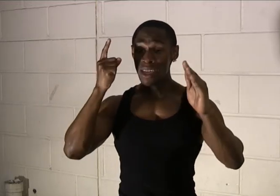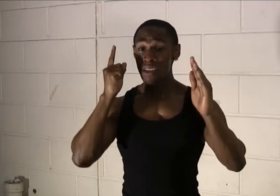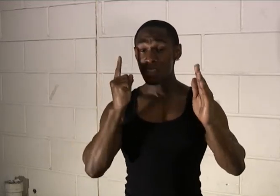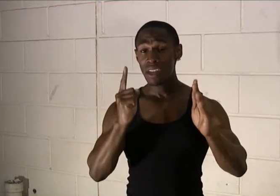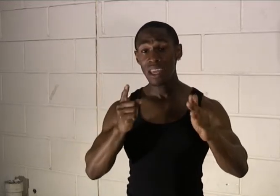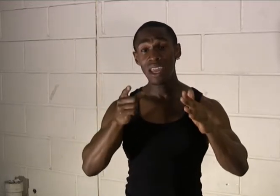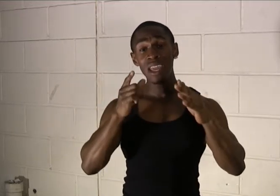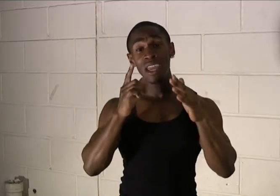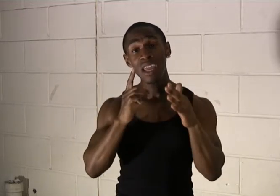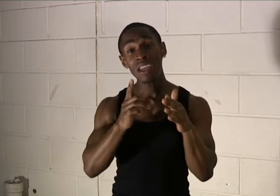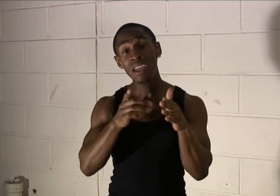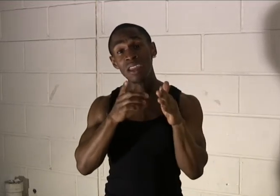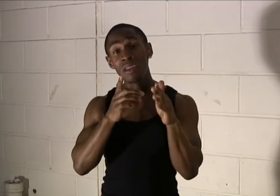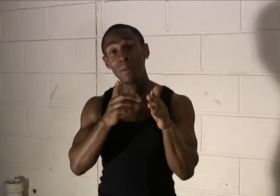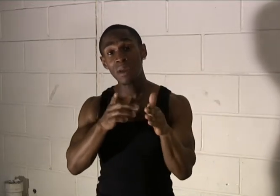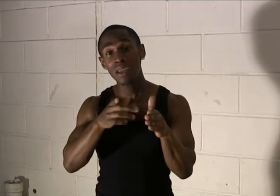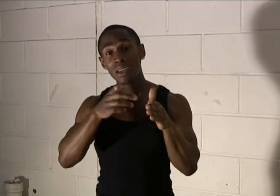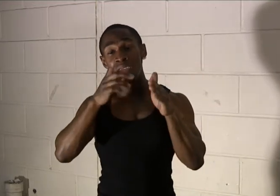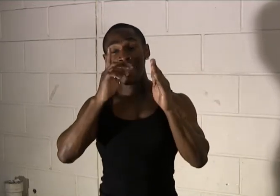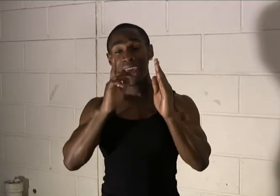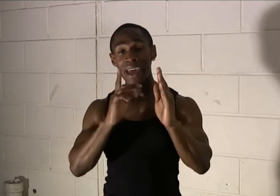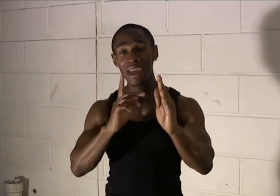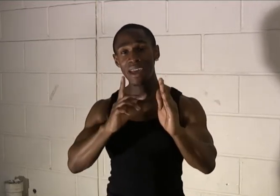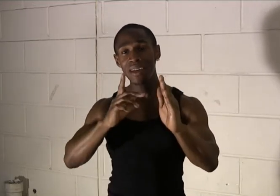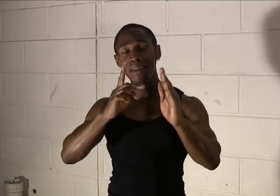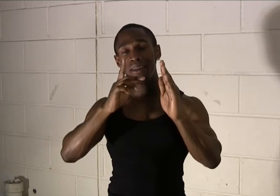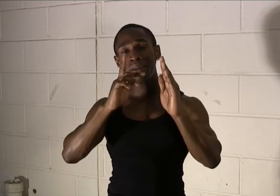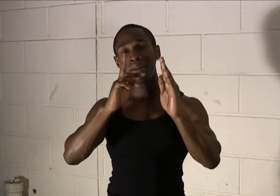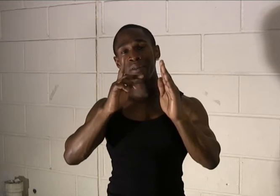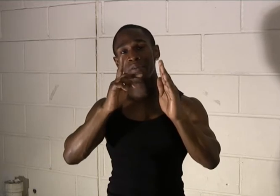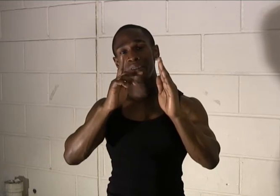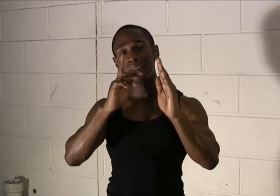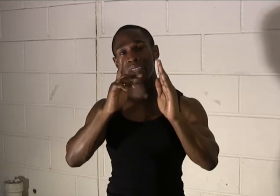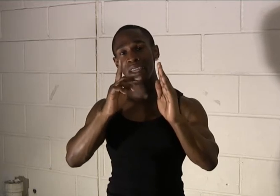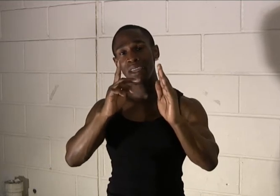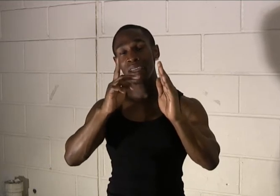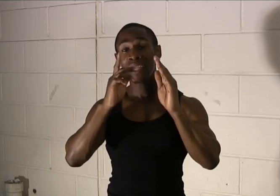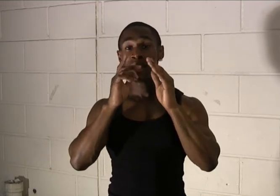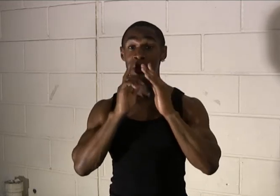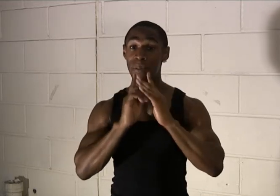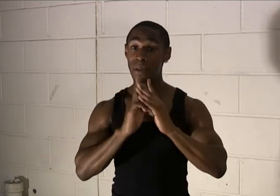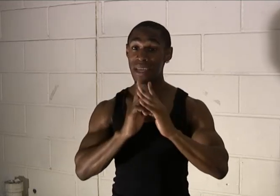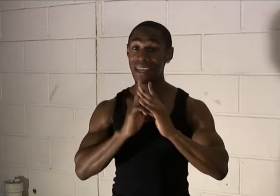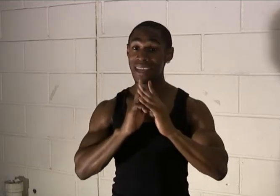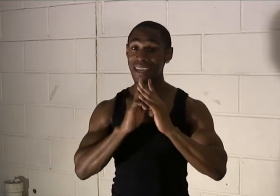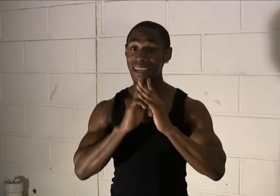Sleep in heavenly peace